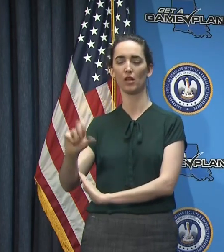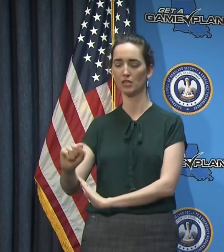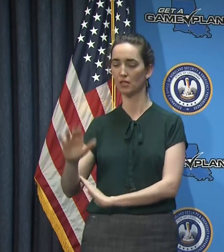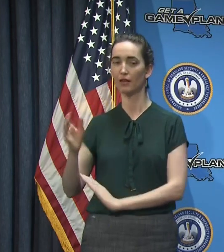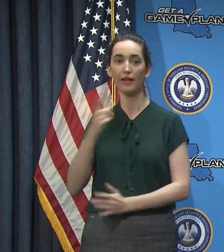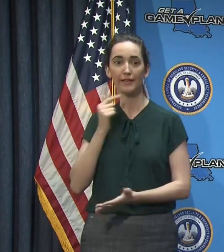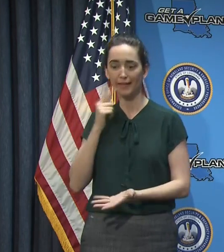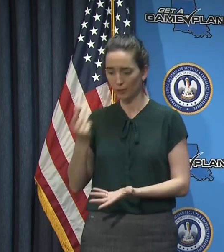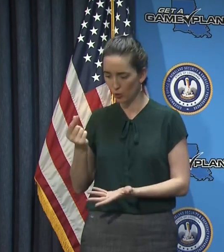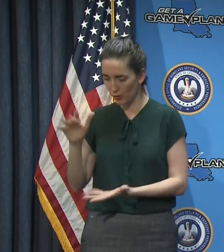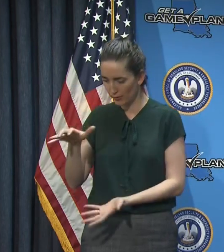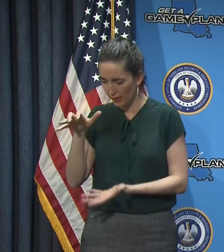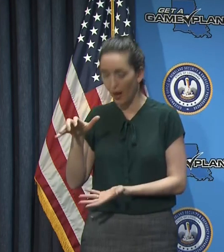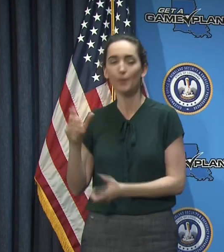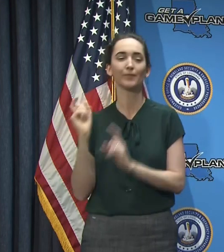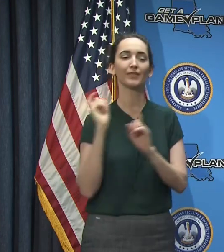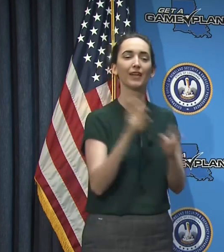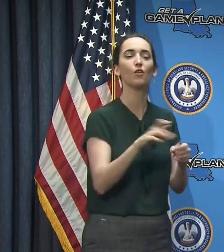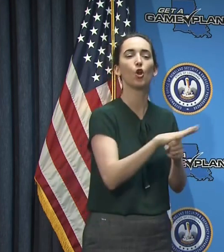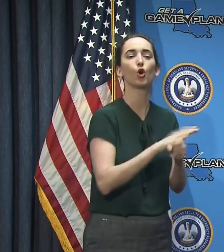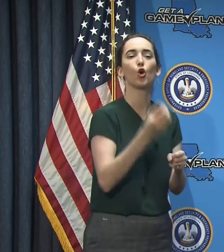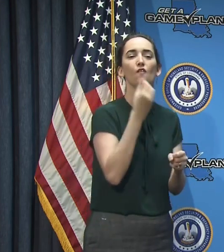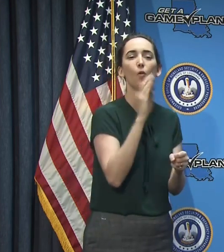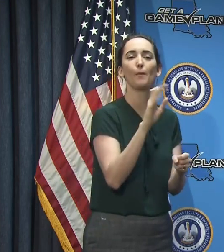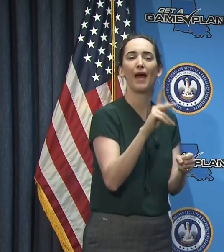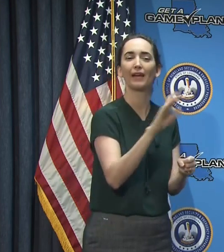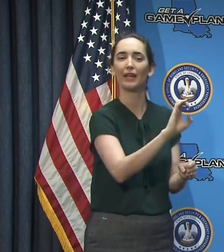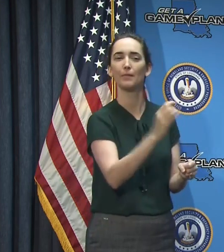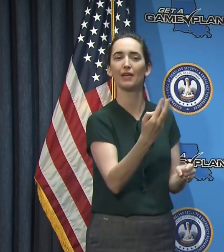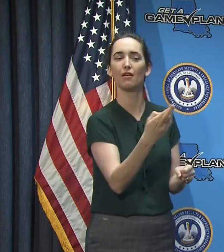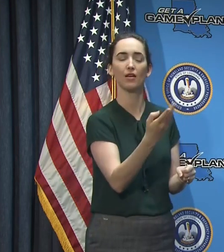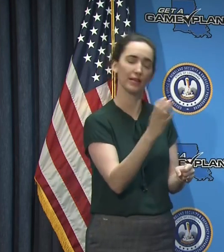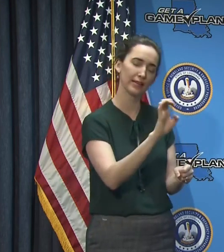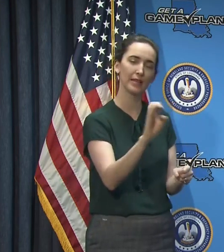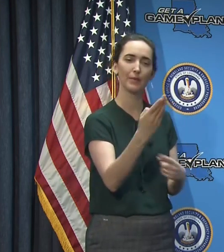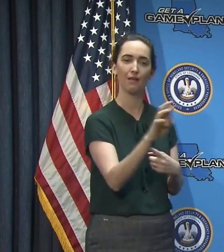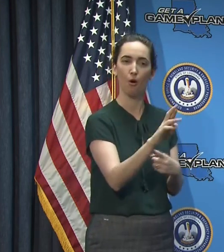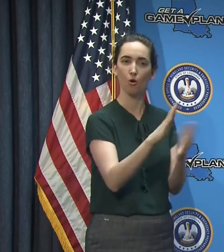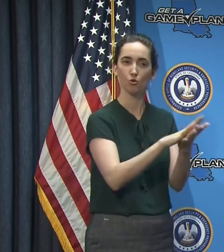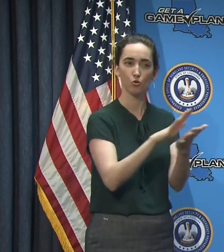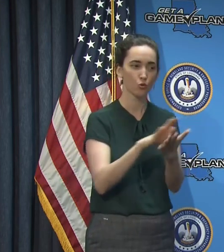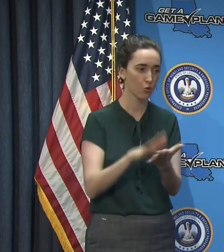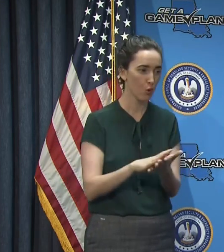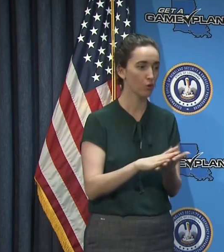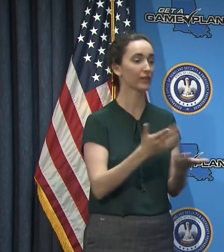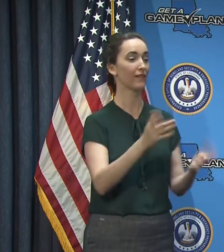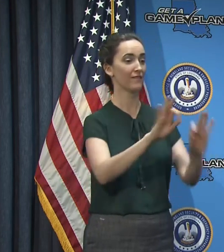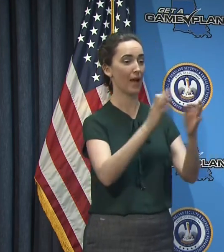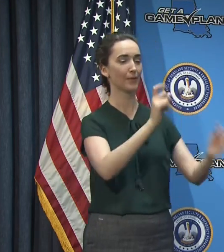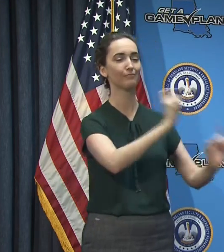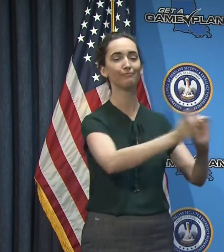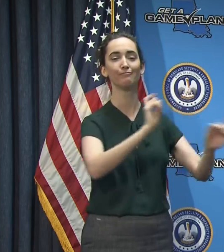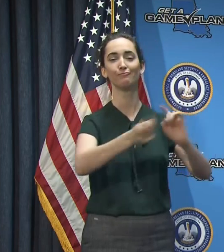food banks in East Baton Rouge Parish schools for the children and their families to enjoy.